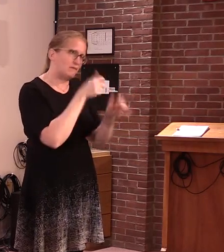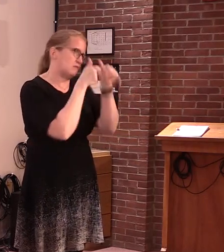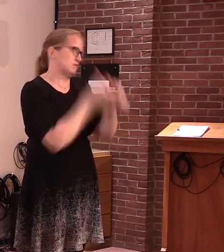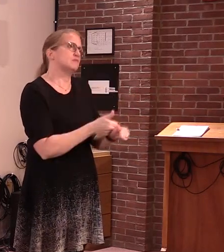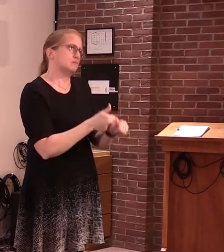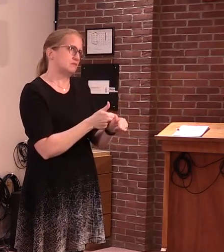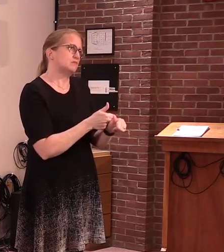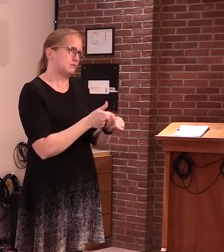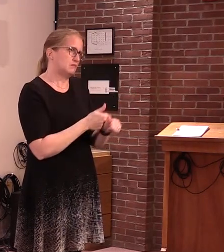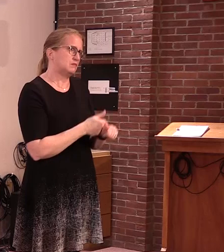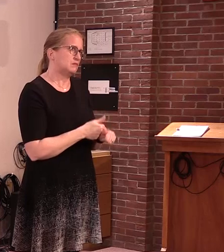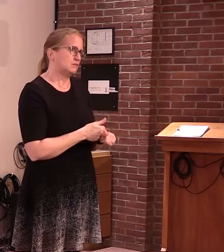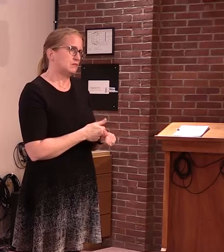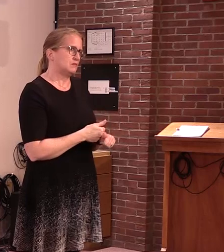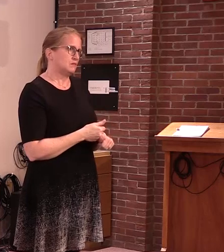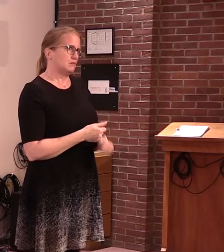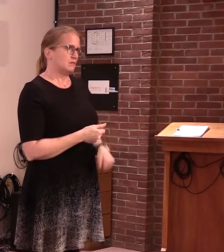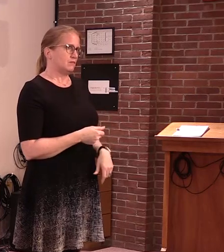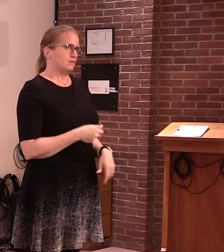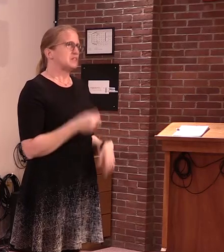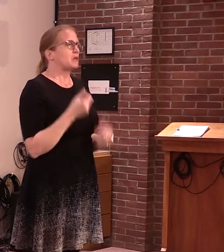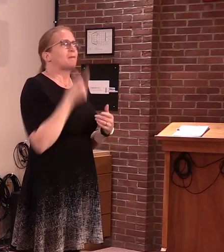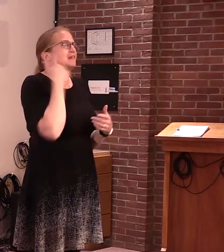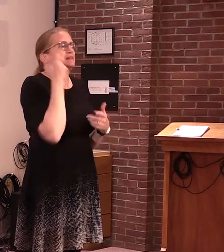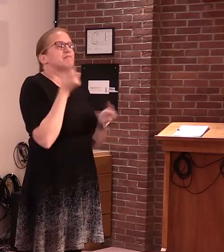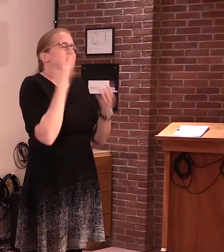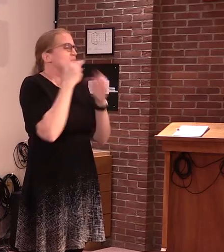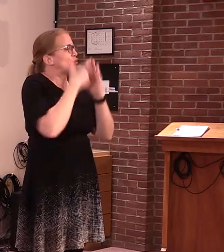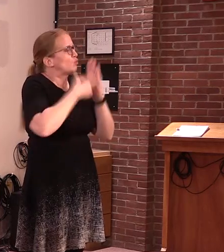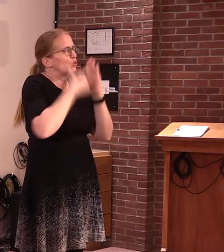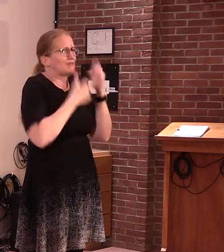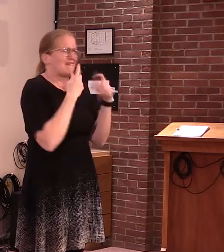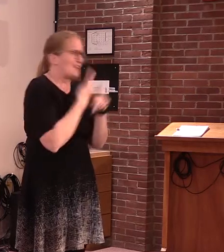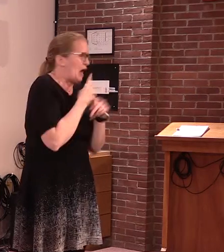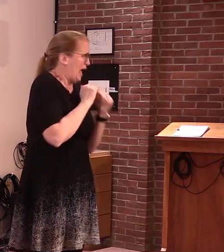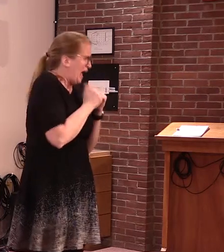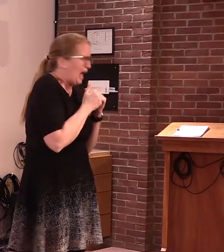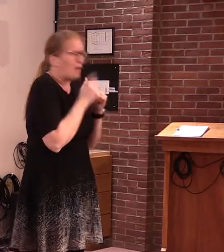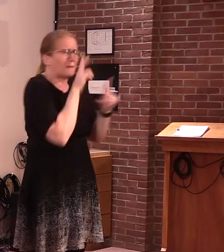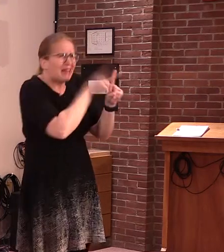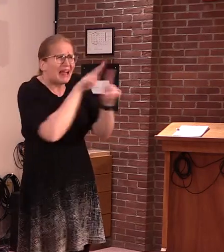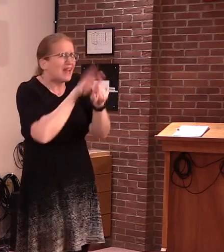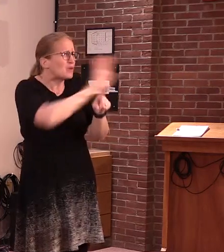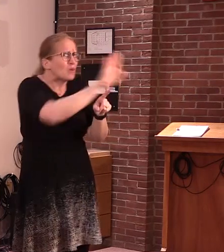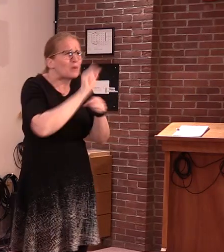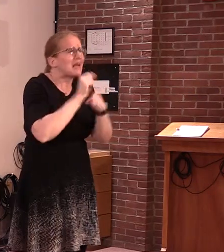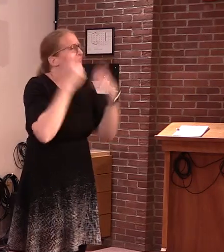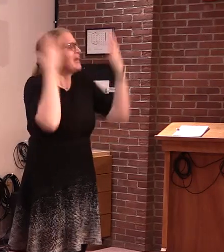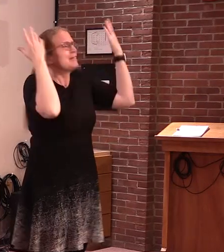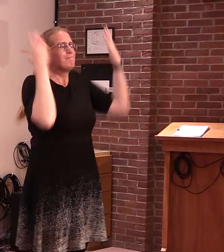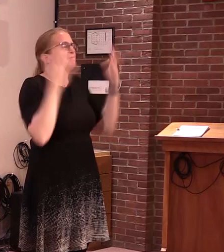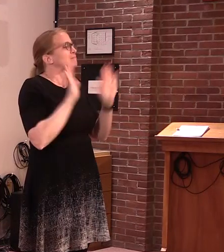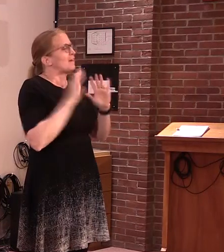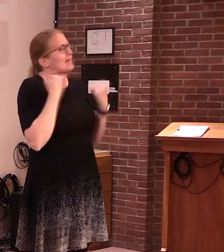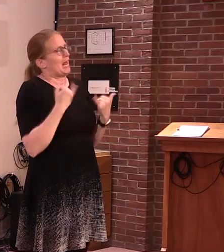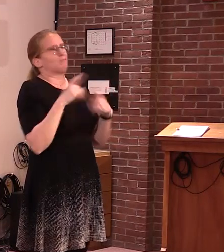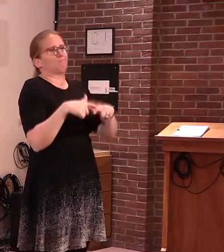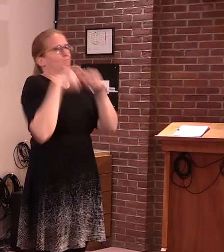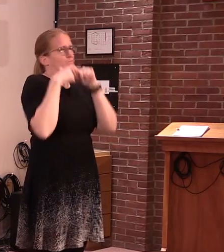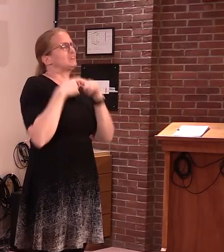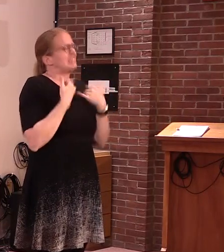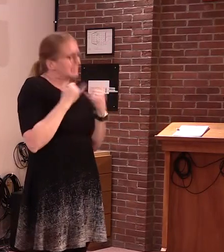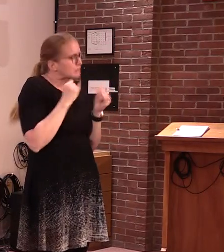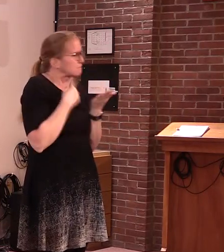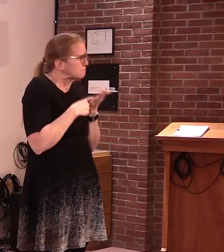Also, draft, the Commissioner will help and guide draft-specific, sector